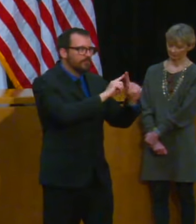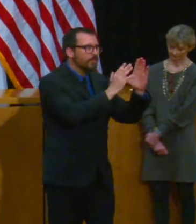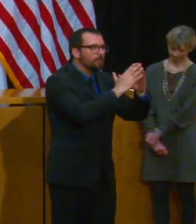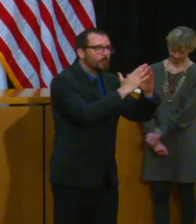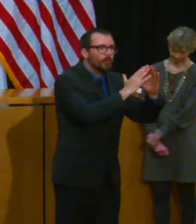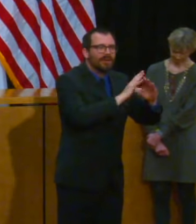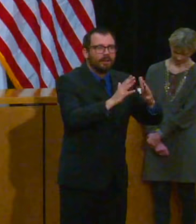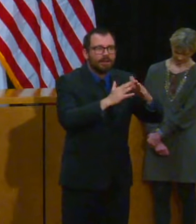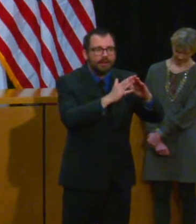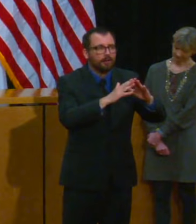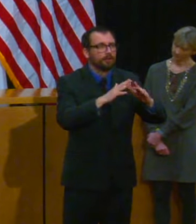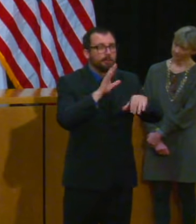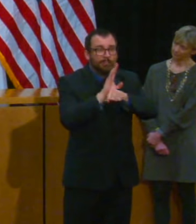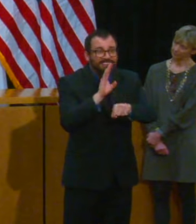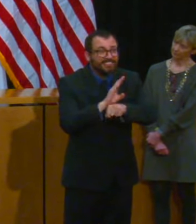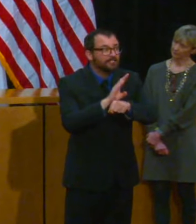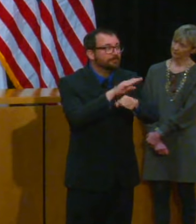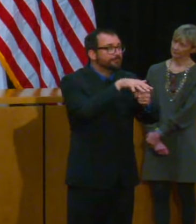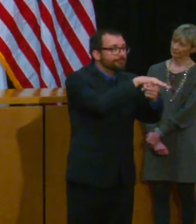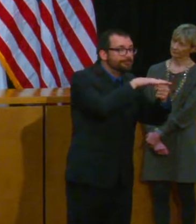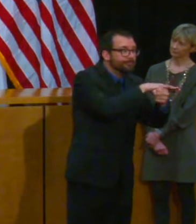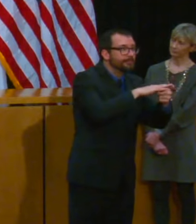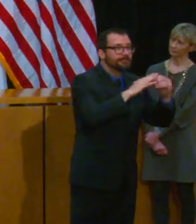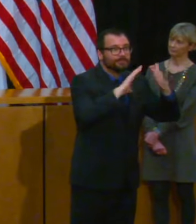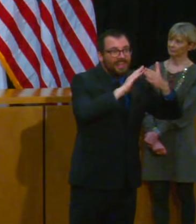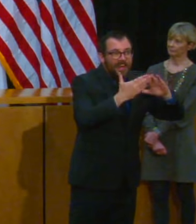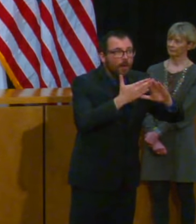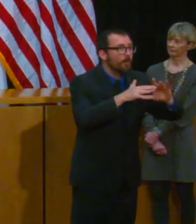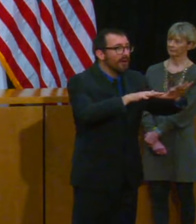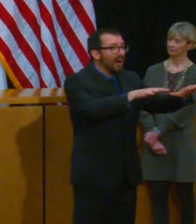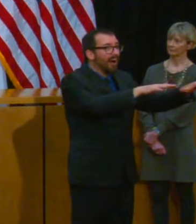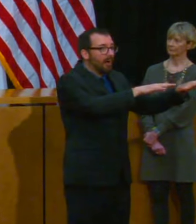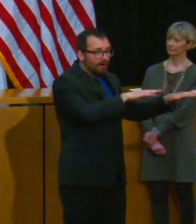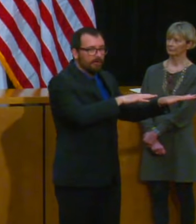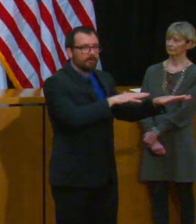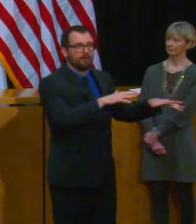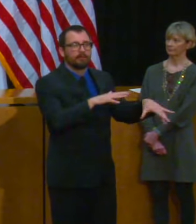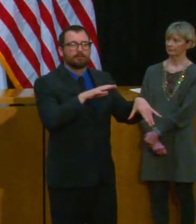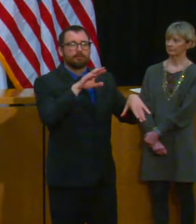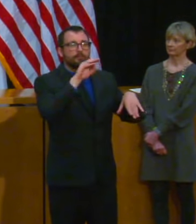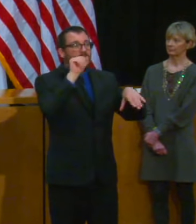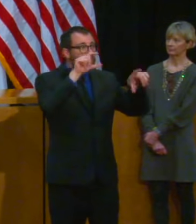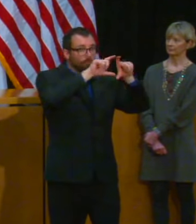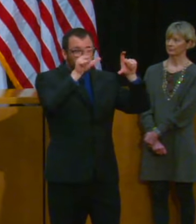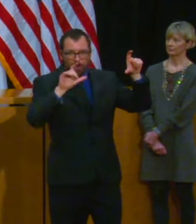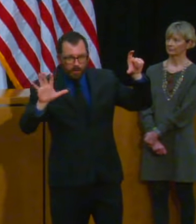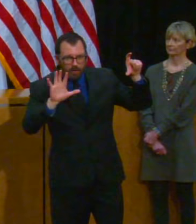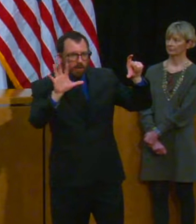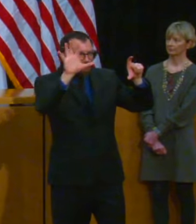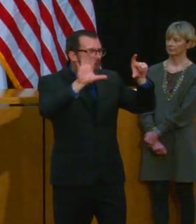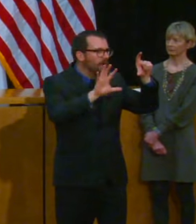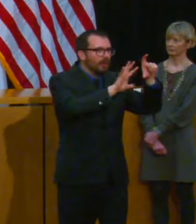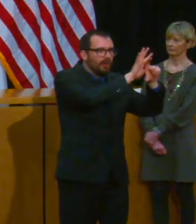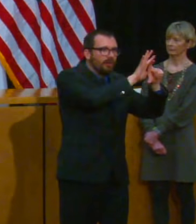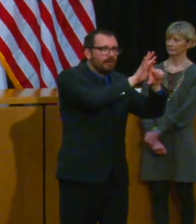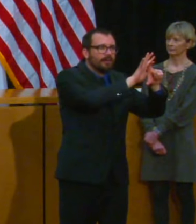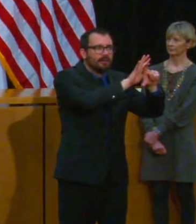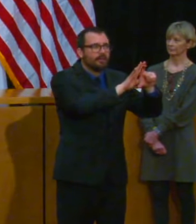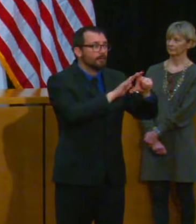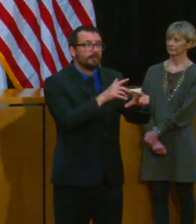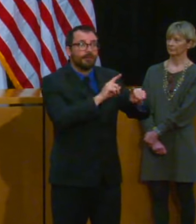or other parts of the world how people in your space have reopened and worked safely